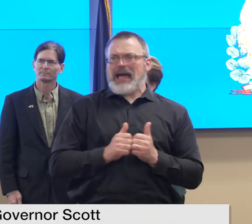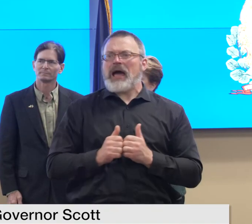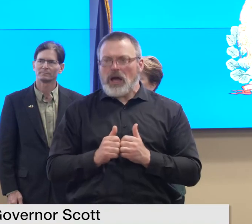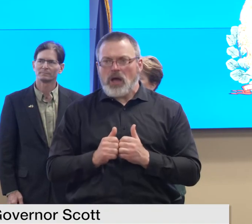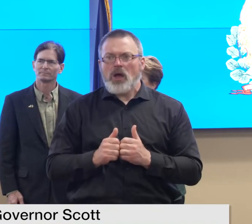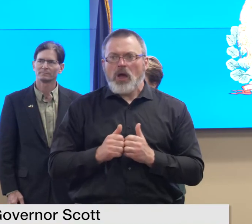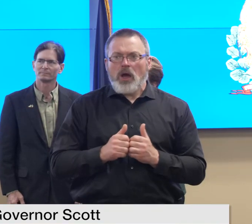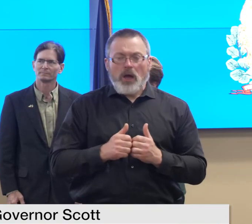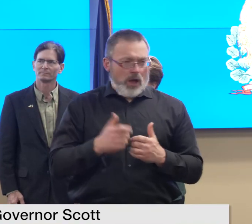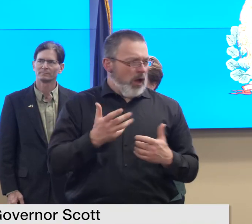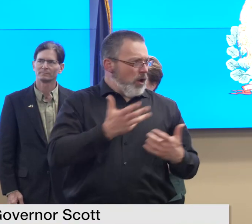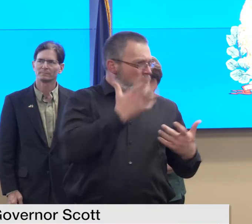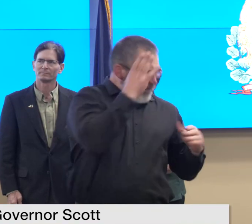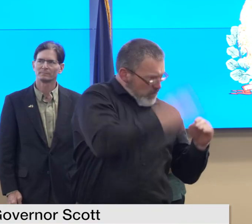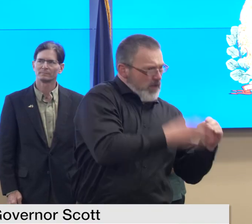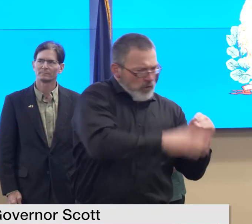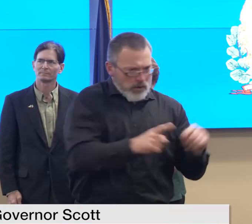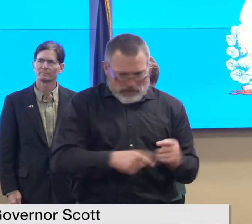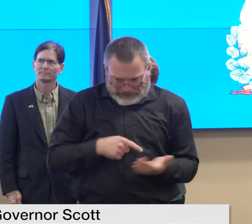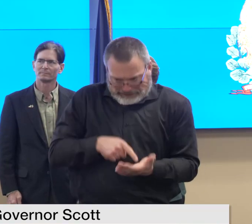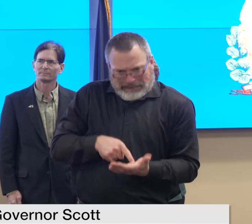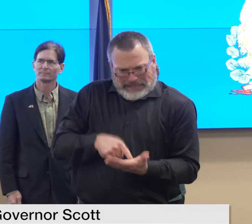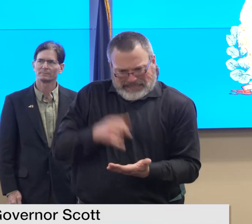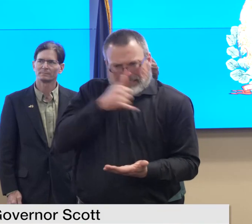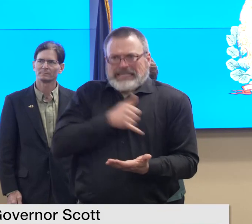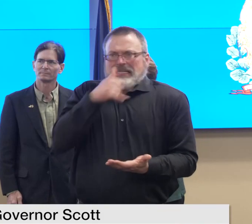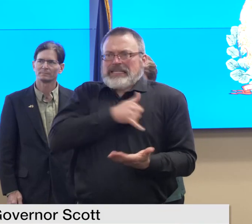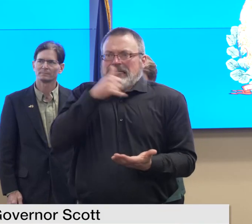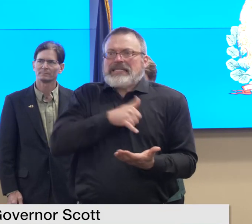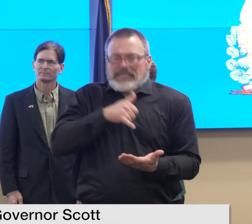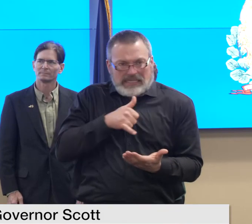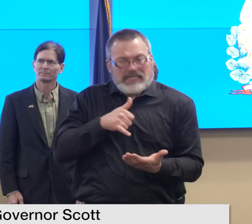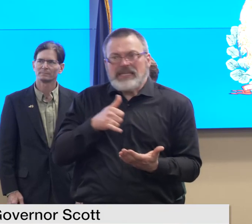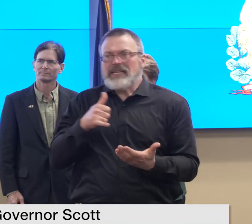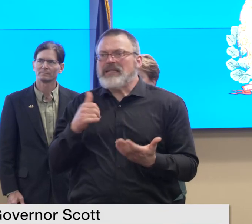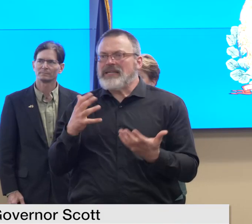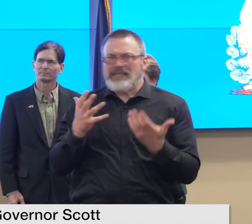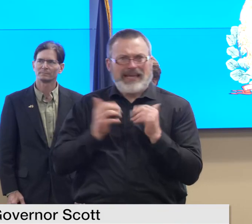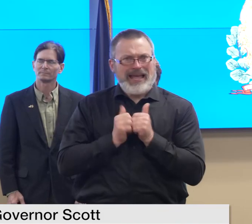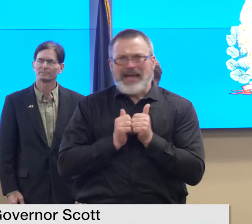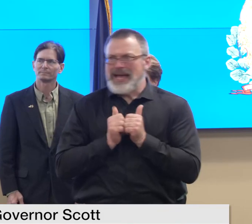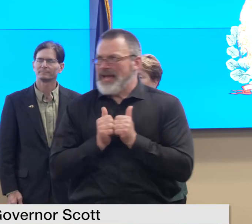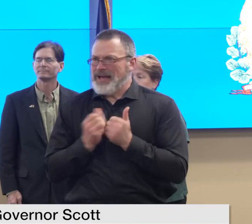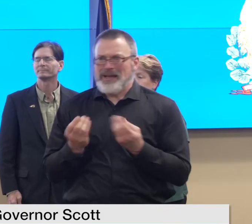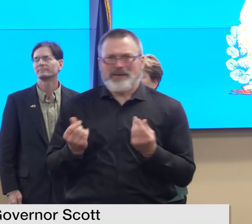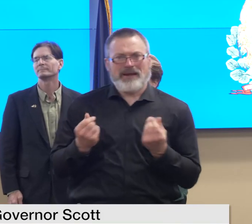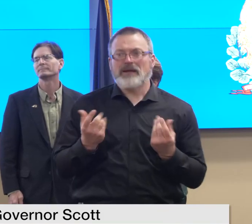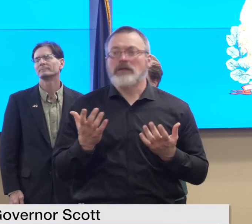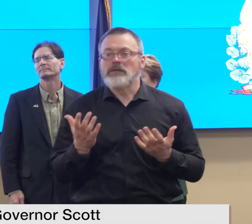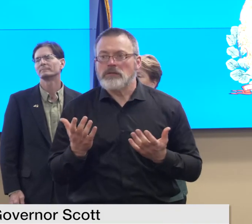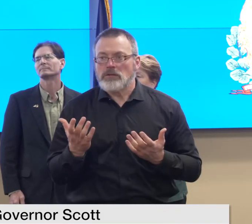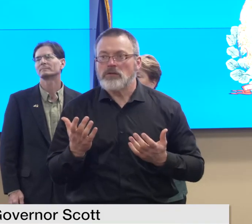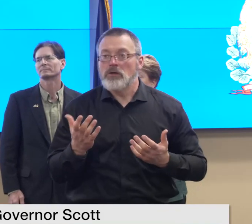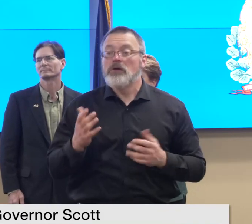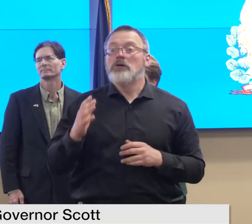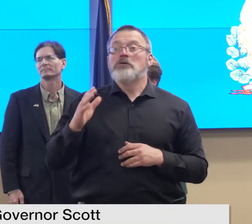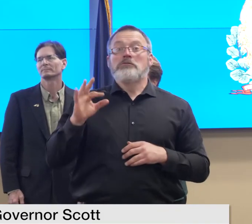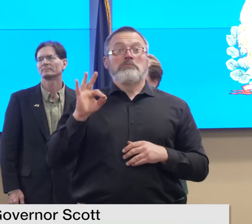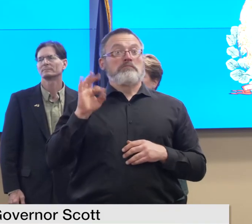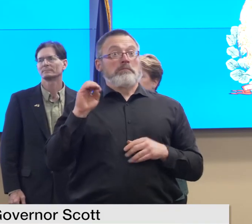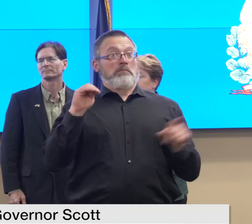maintenance and projects they've already budgeted for if we receive public assistance that will help